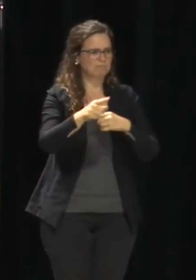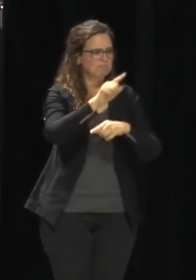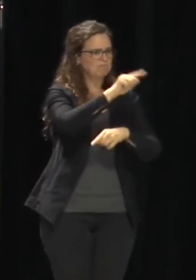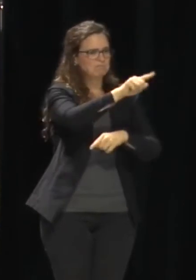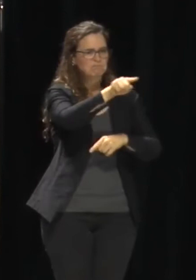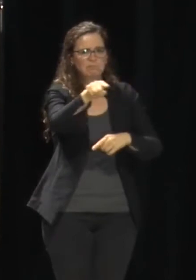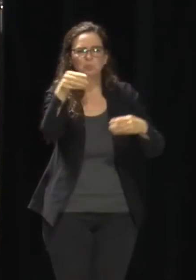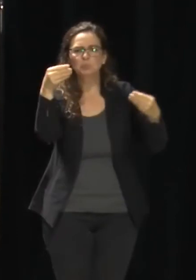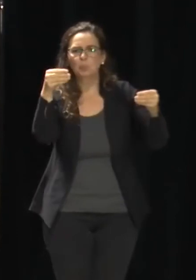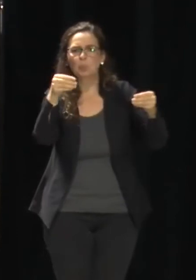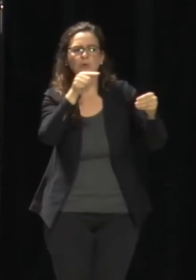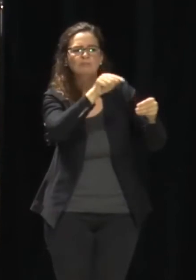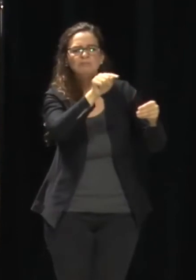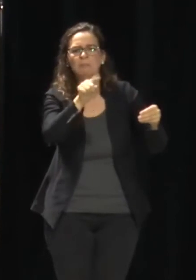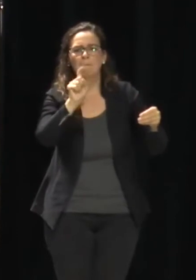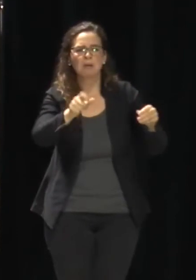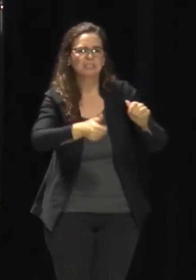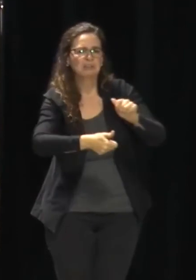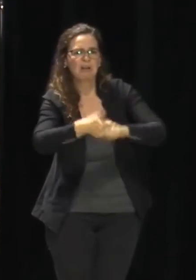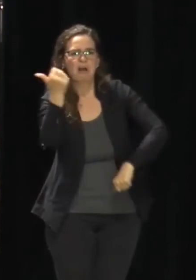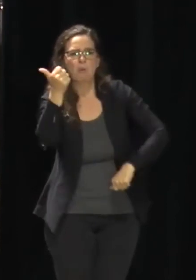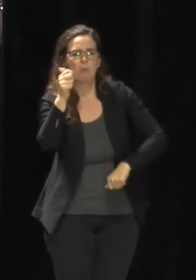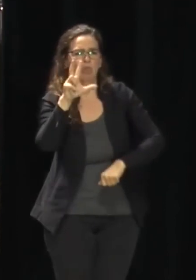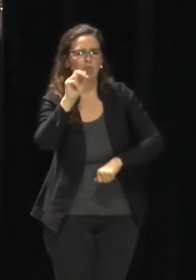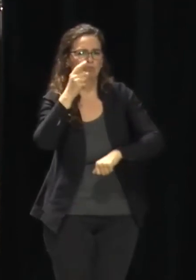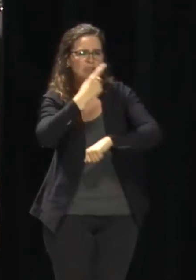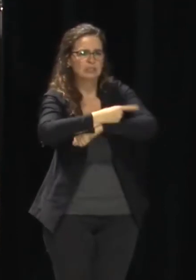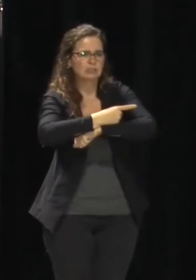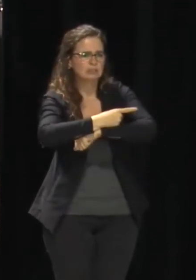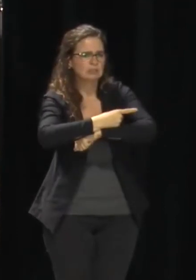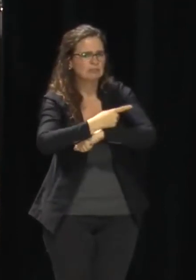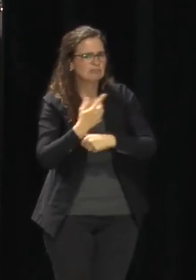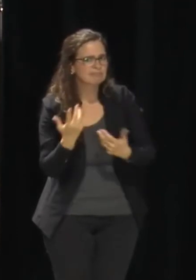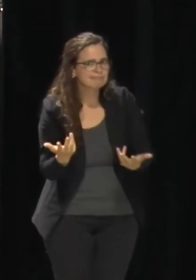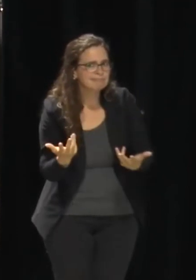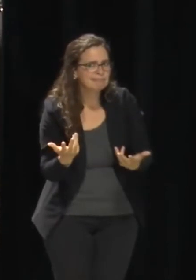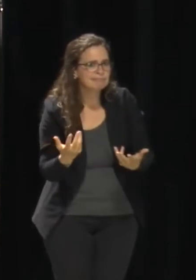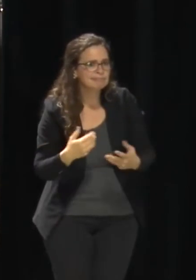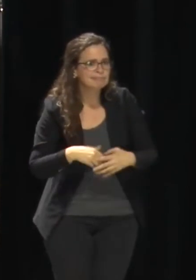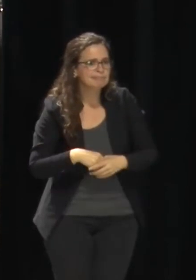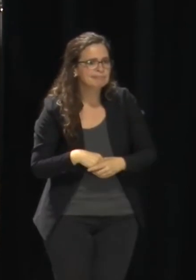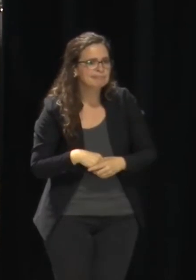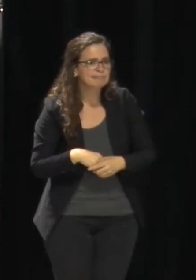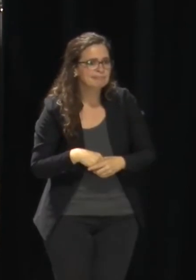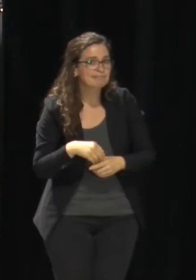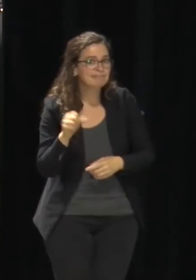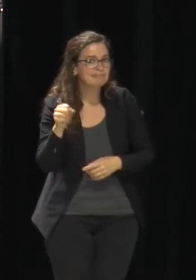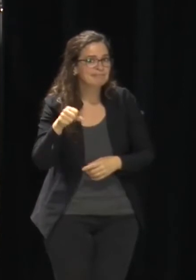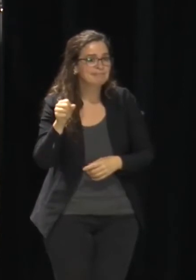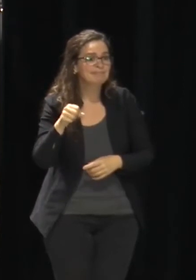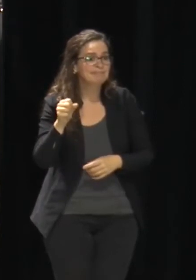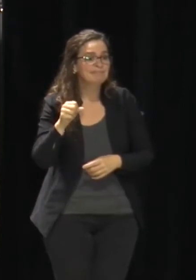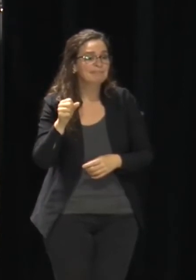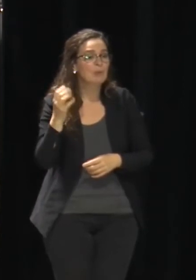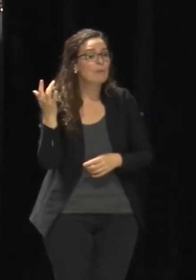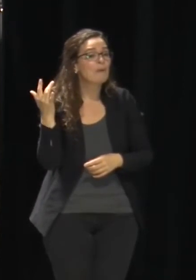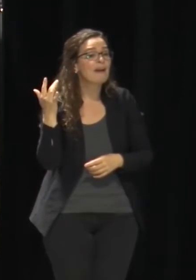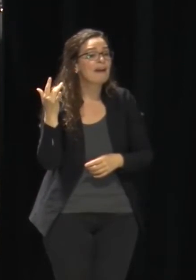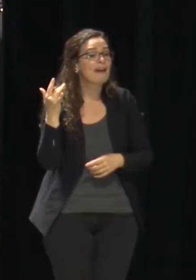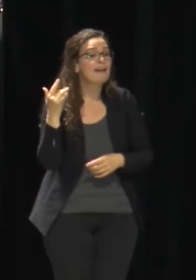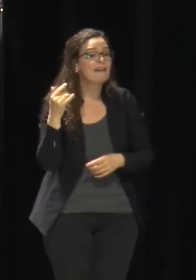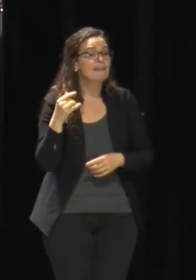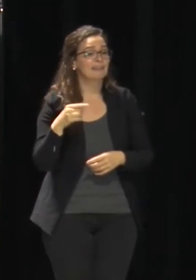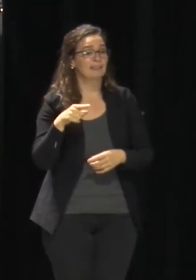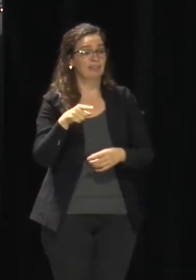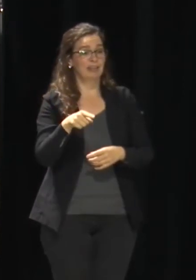Moonbeam, whoever owns it now, they keep on transferring this property to other entities that they own. And